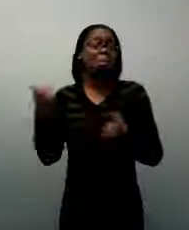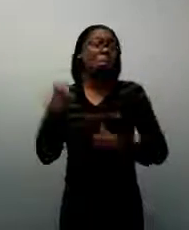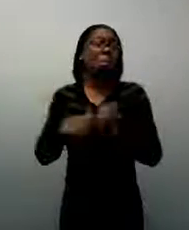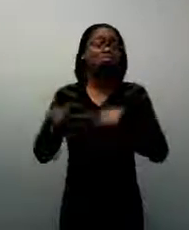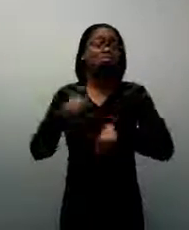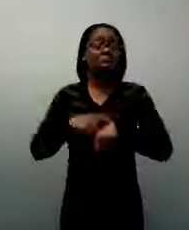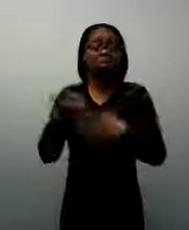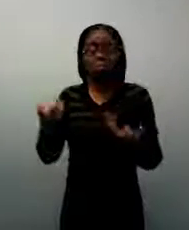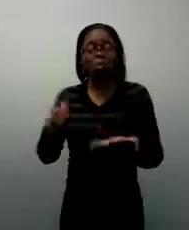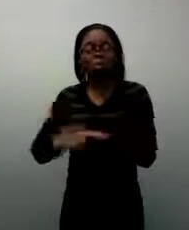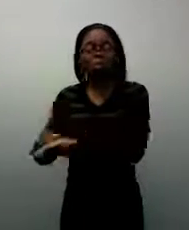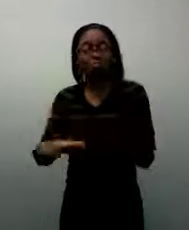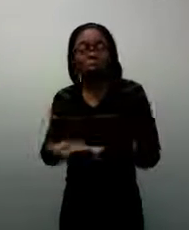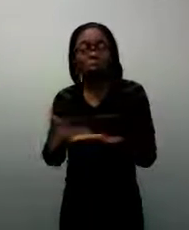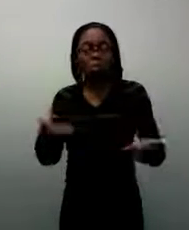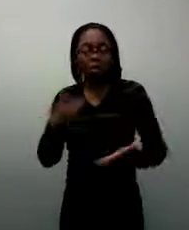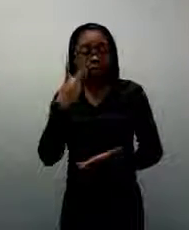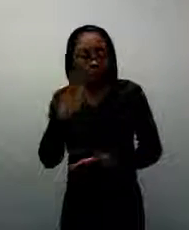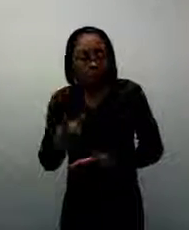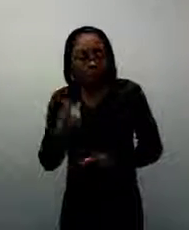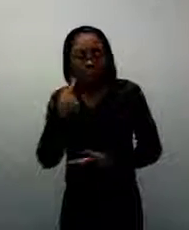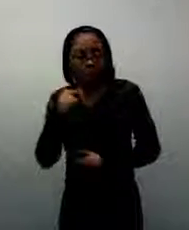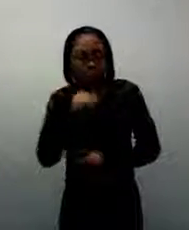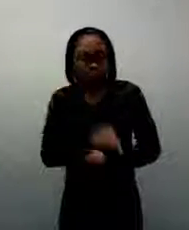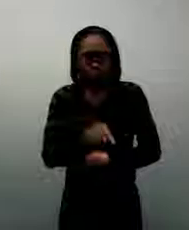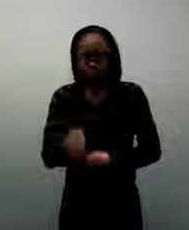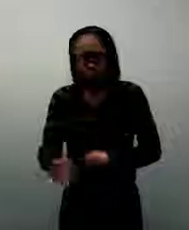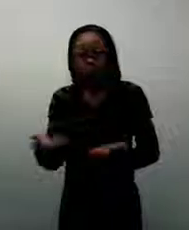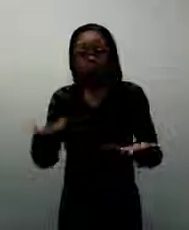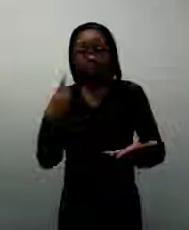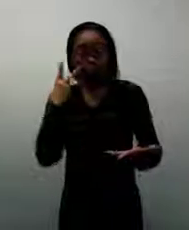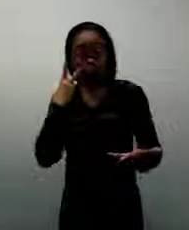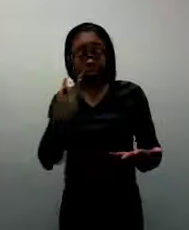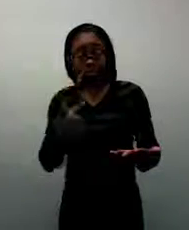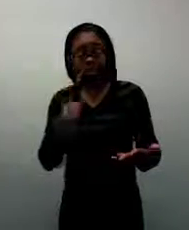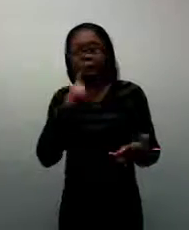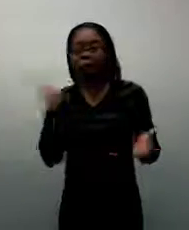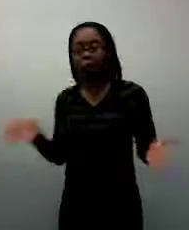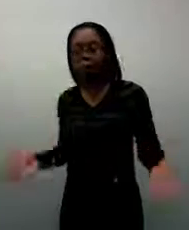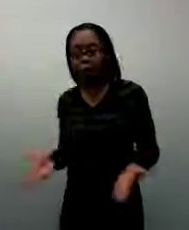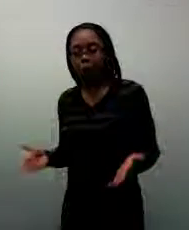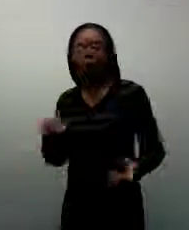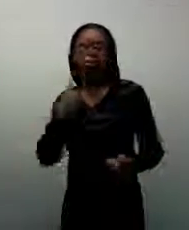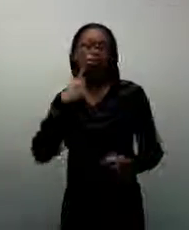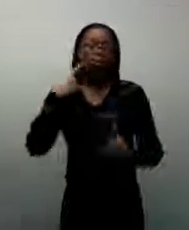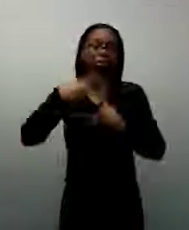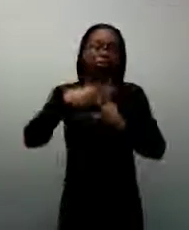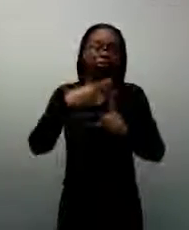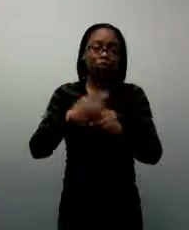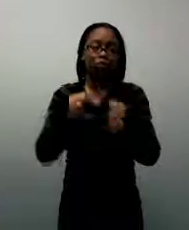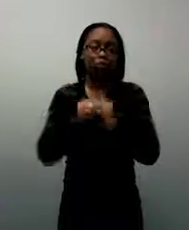see and need to point out things to you. And just encourage them and be positive about the experience with them.